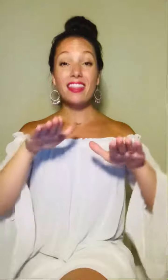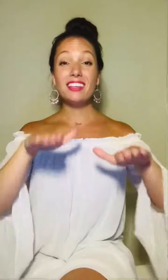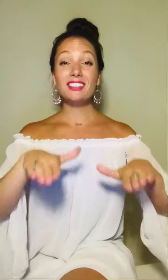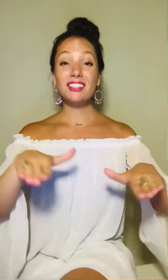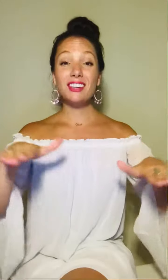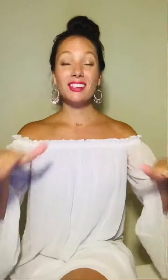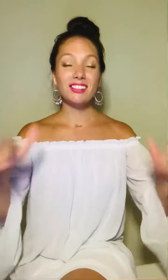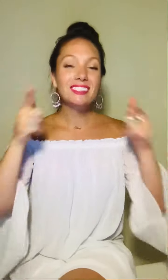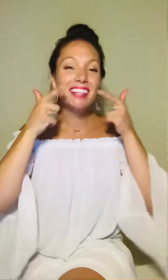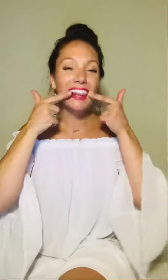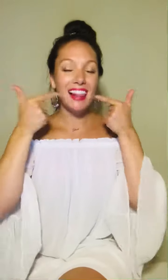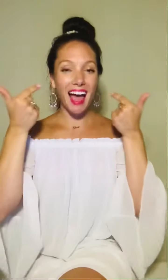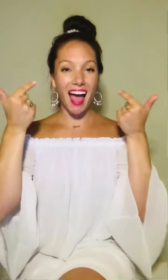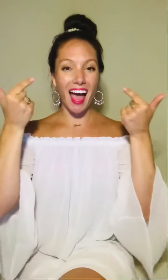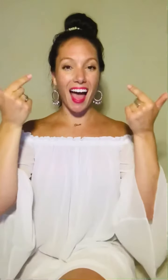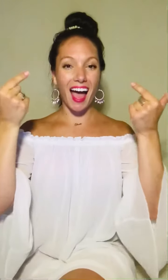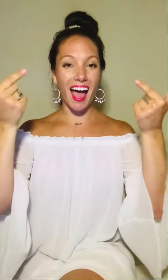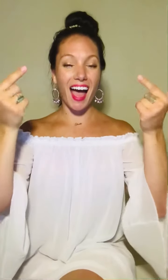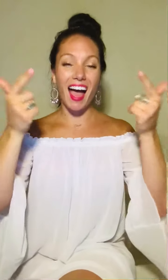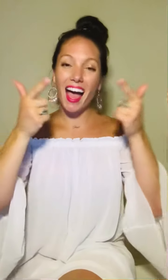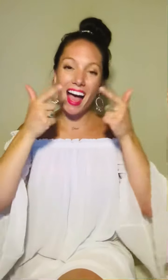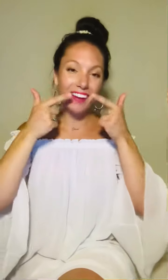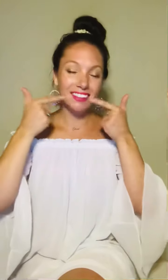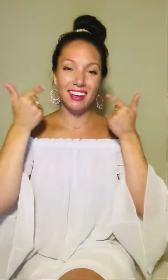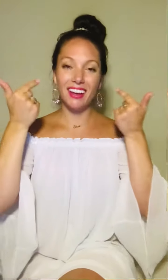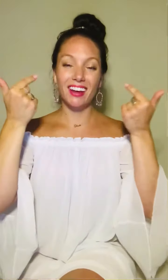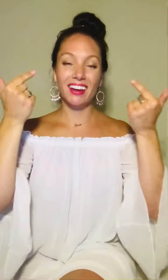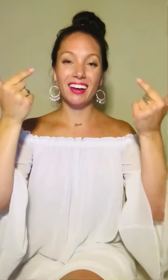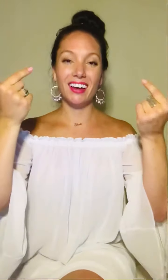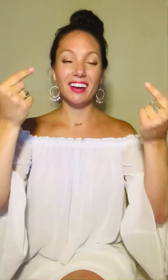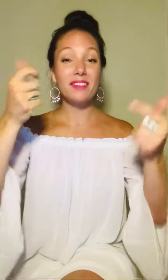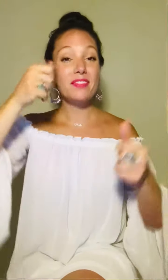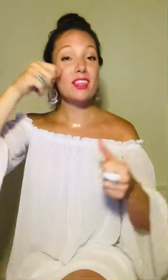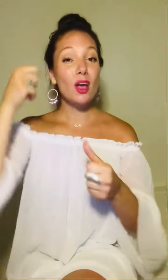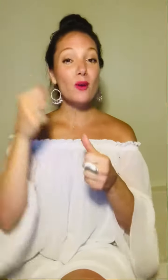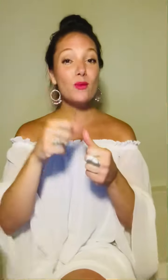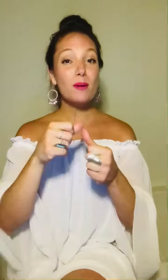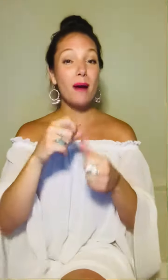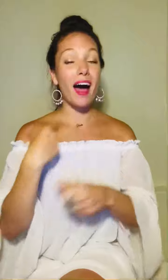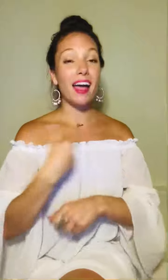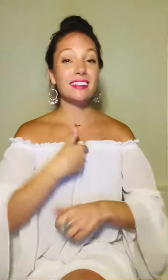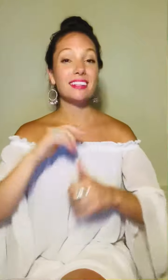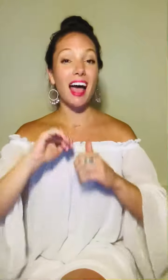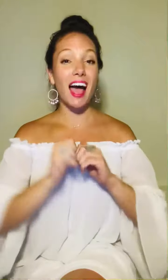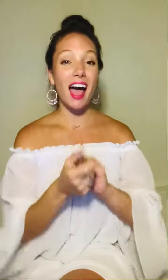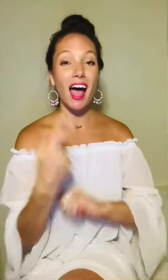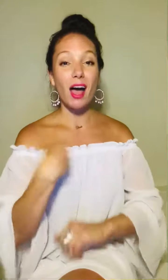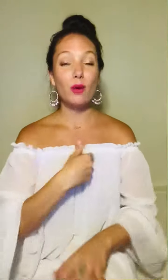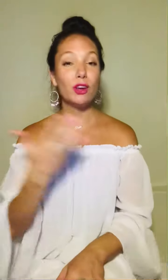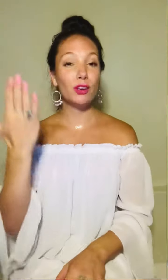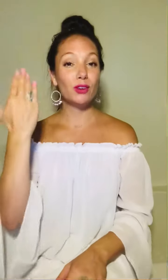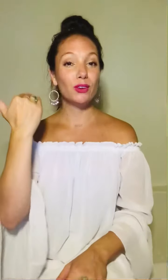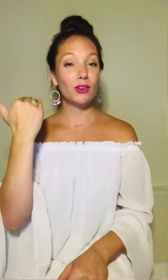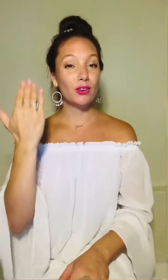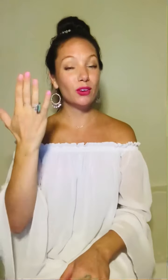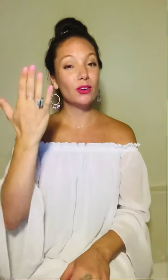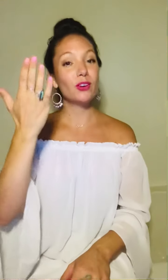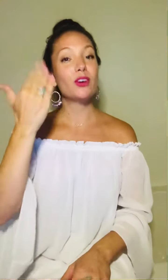the children's laughter remind us how we used